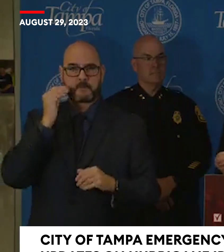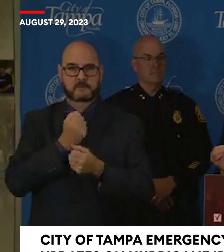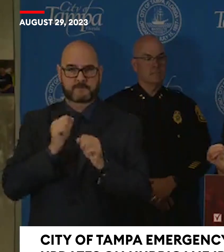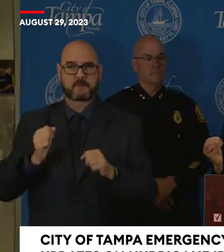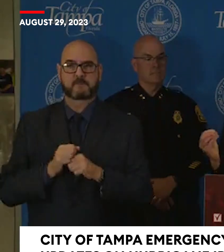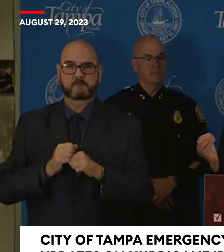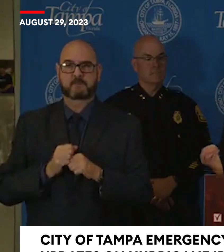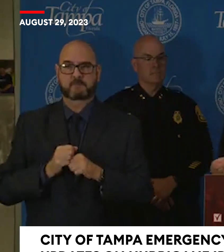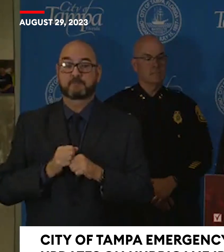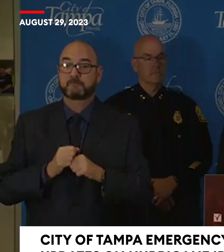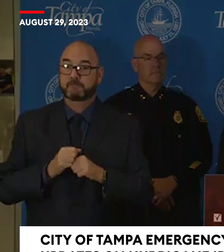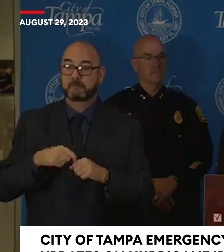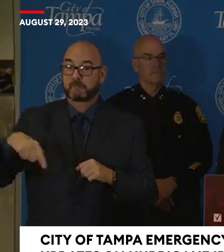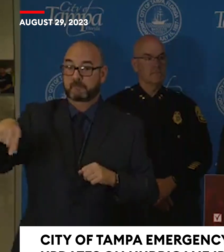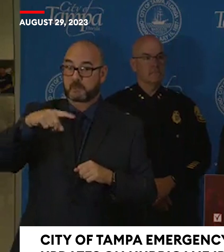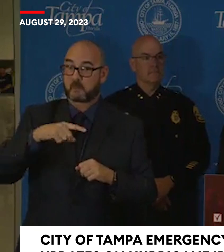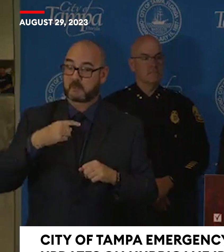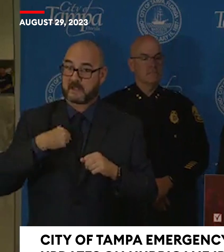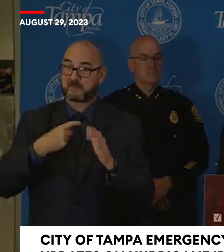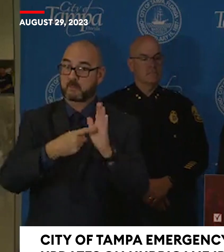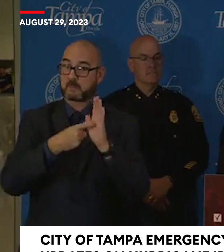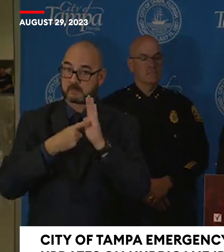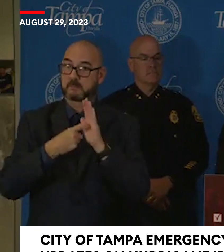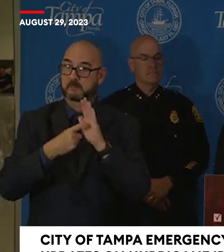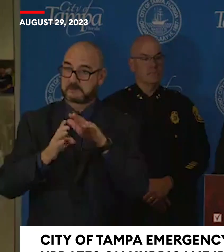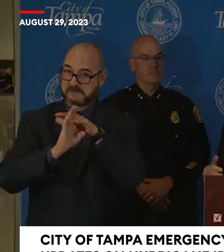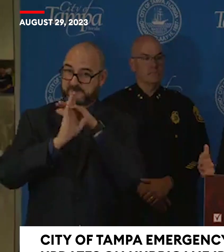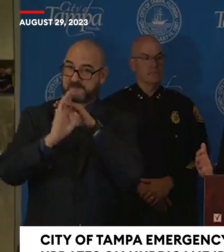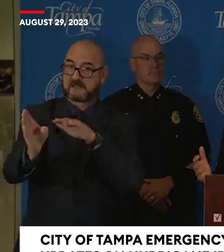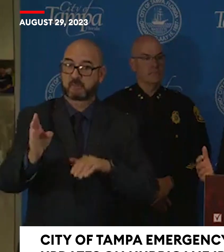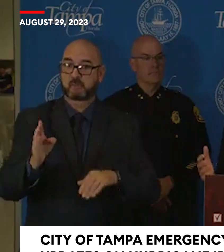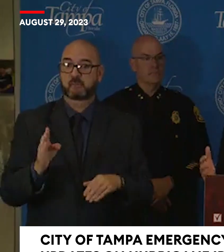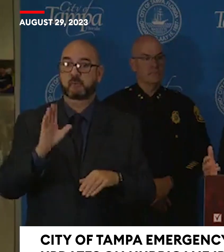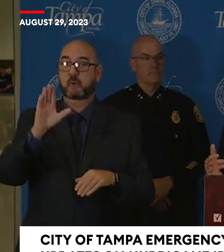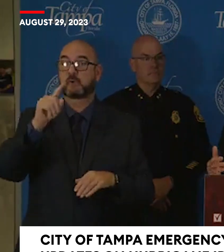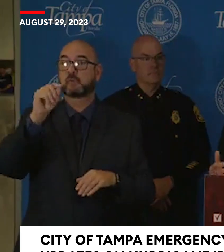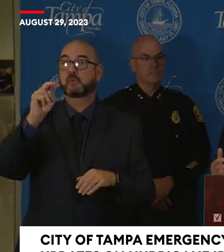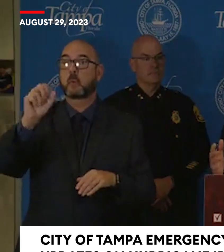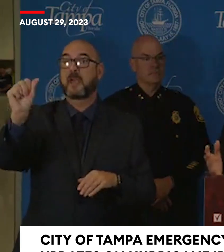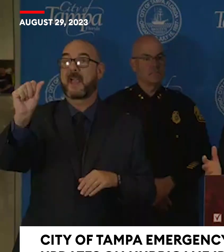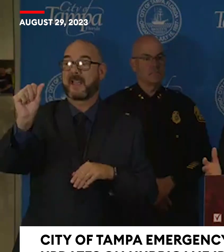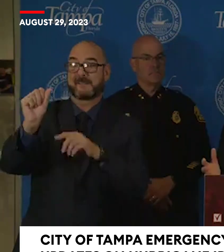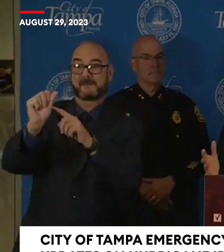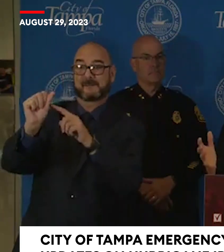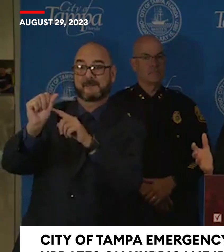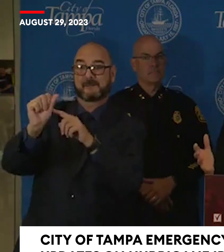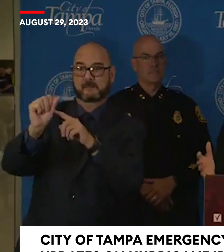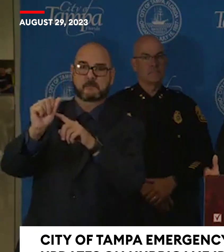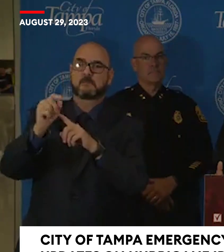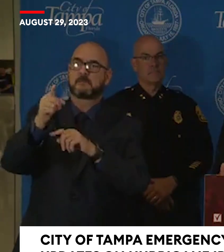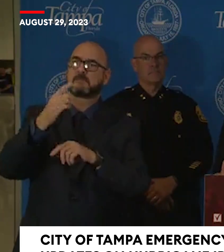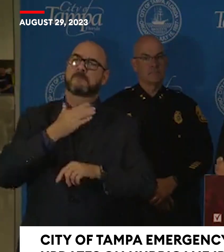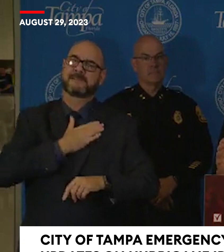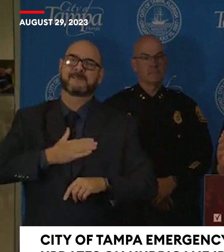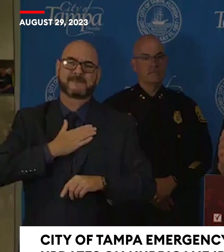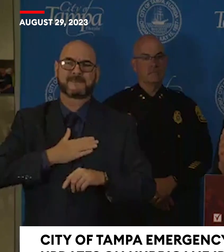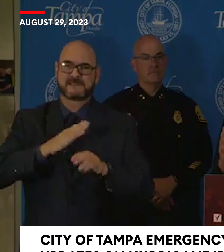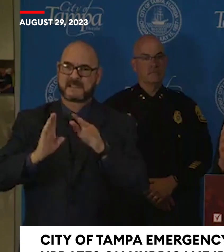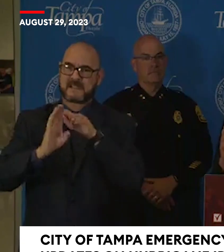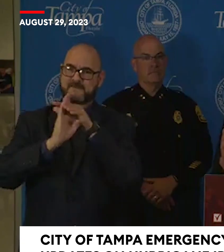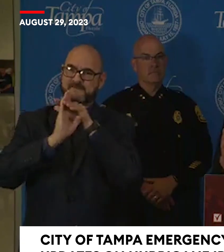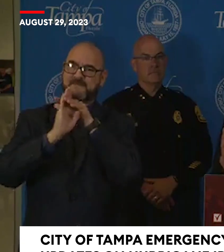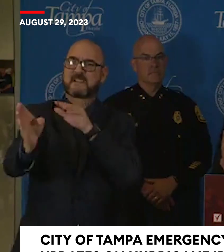to get out of those areas. Now you don't have to go far. What we say is